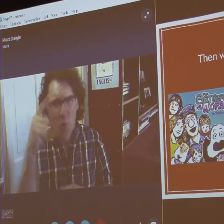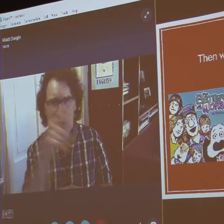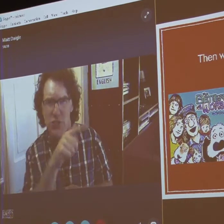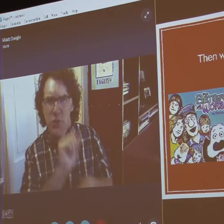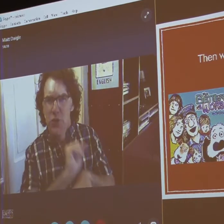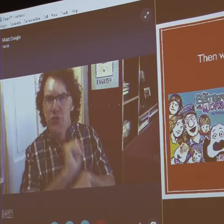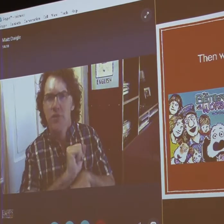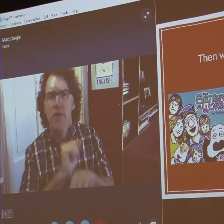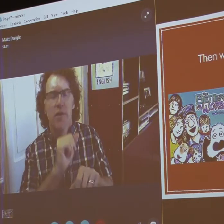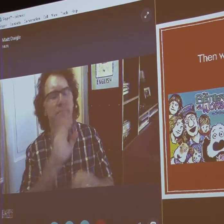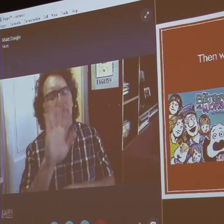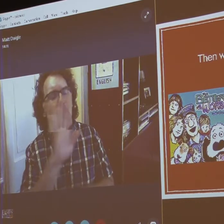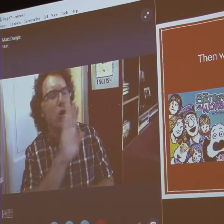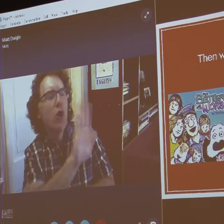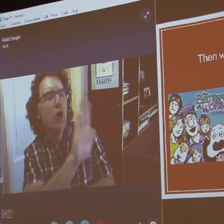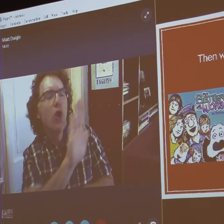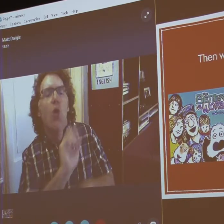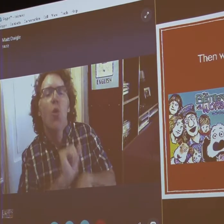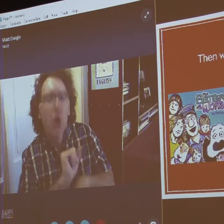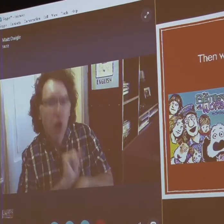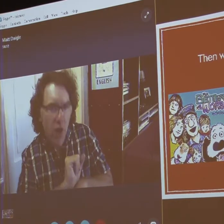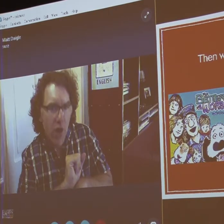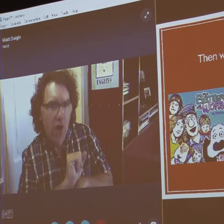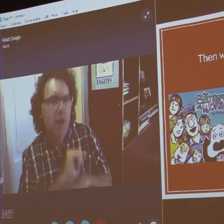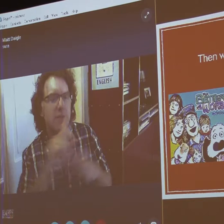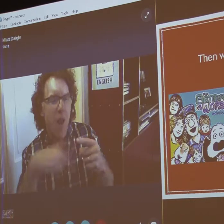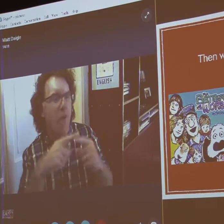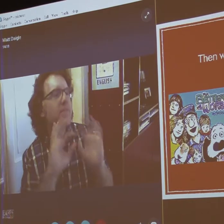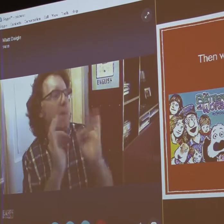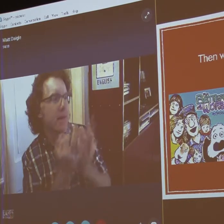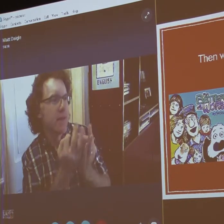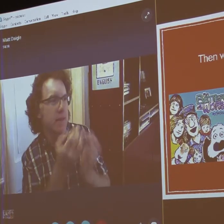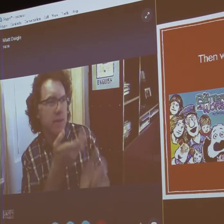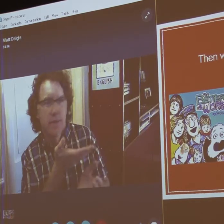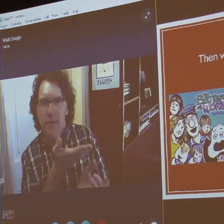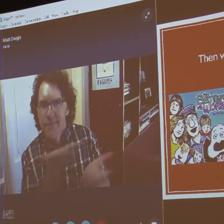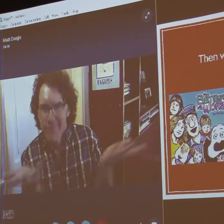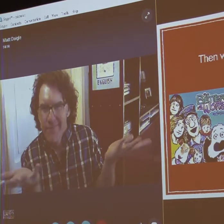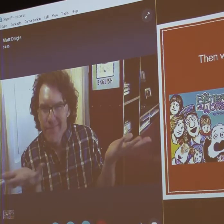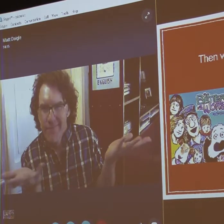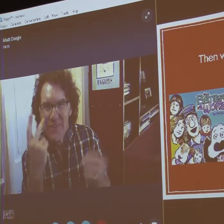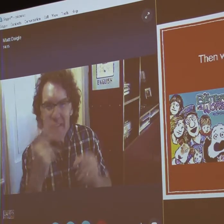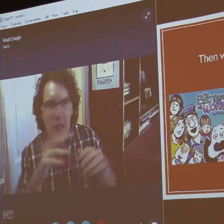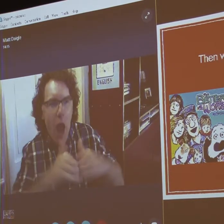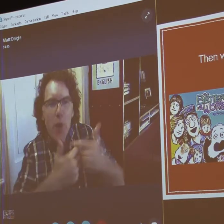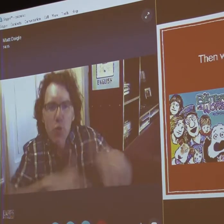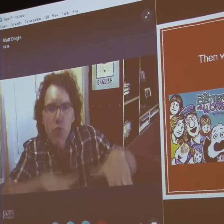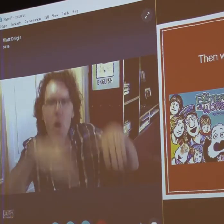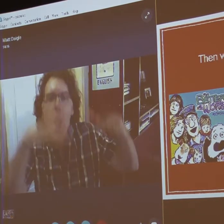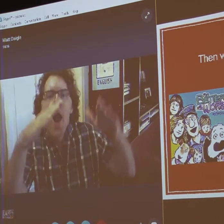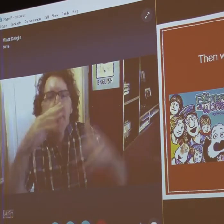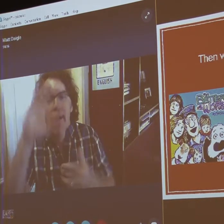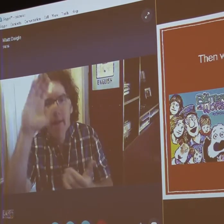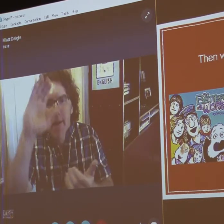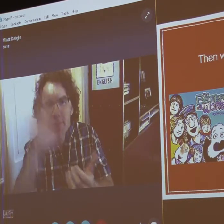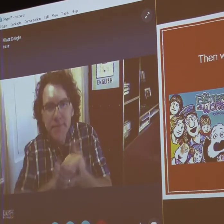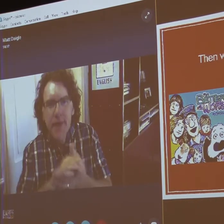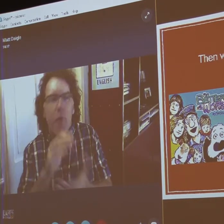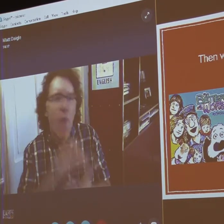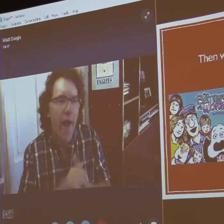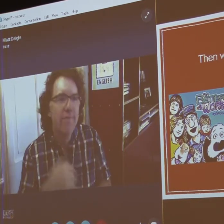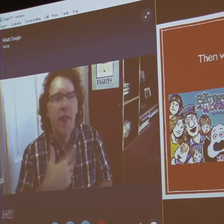Lynn Johnston looked at my work. Her work is about family. For better or for worse, it's about her family.